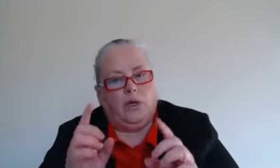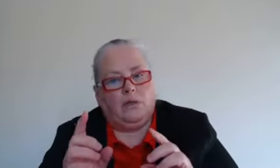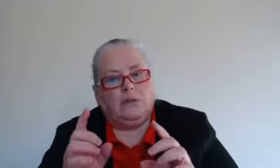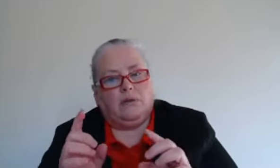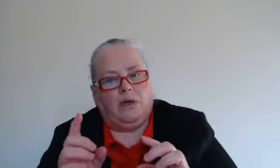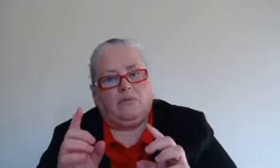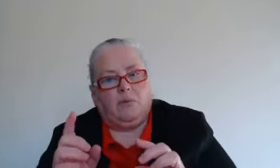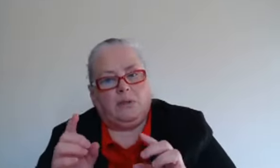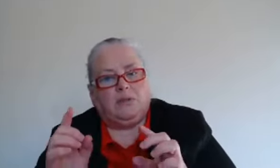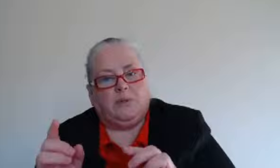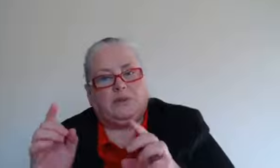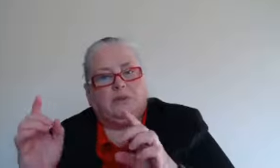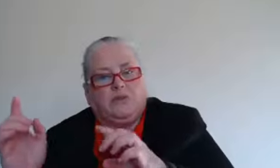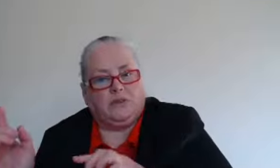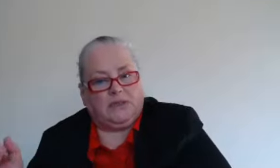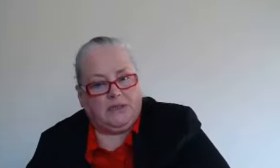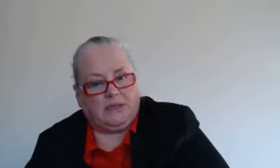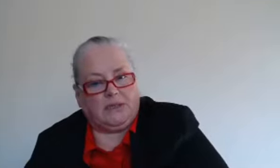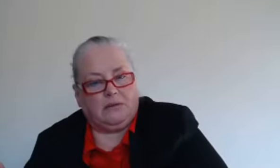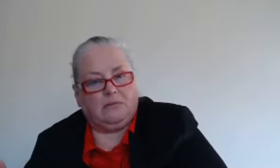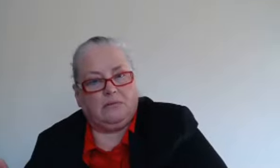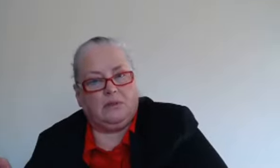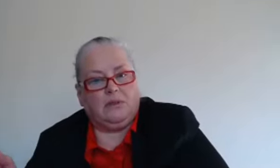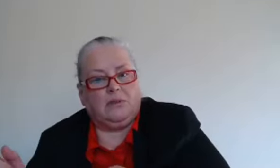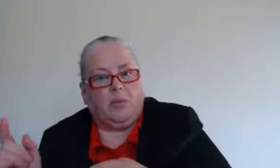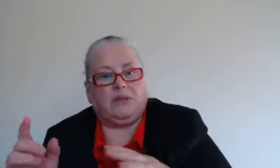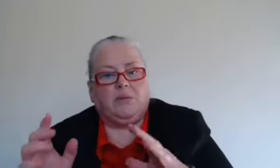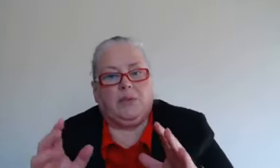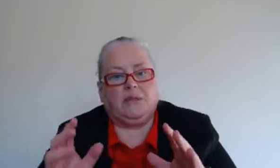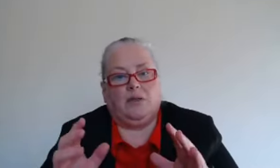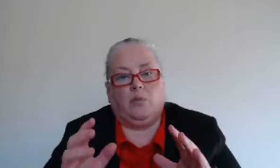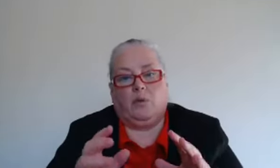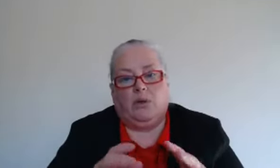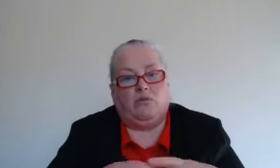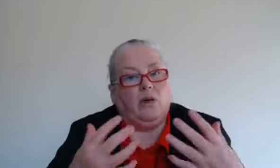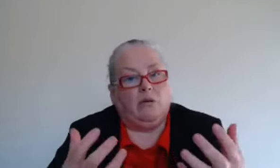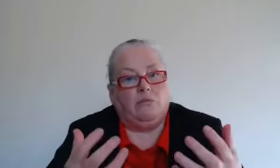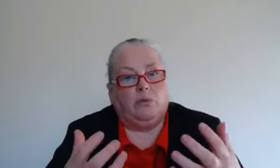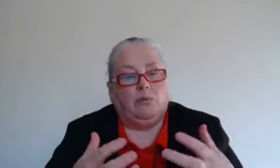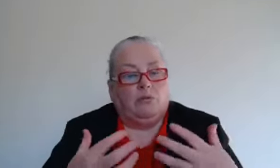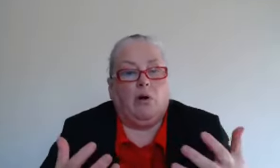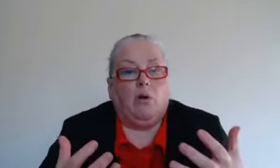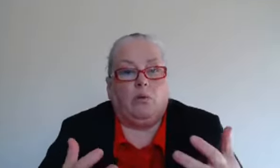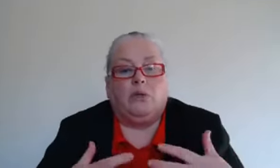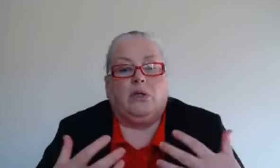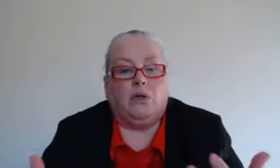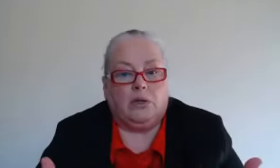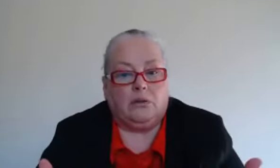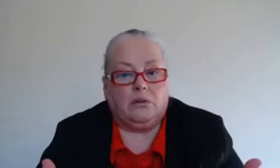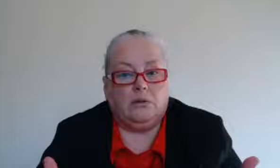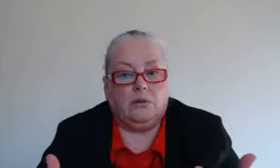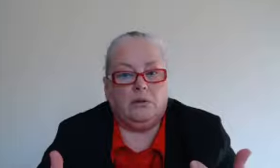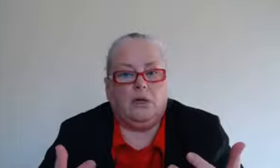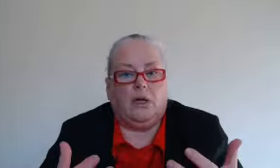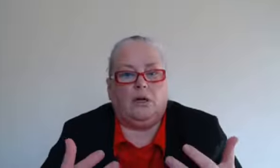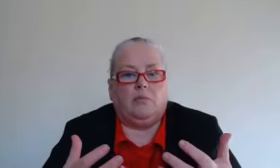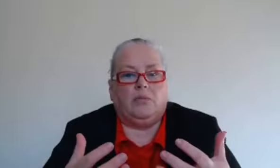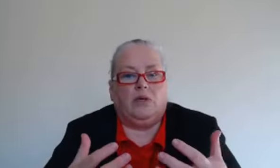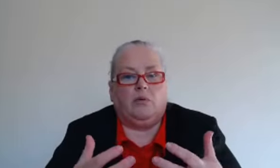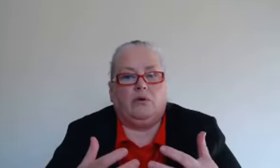also have the possibility of succeeding the possibility that we will evolve we will grow we will learn you know if